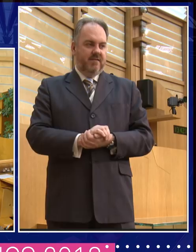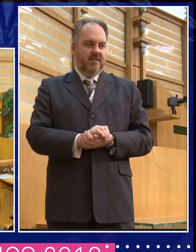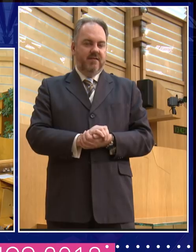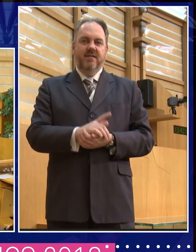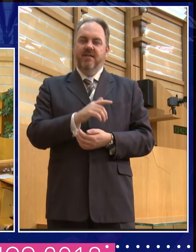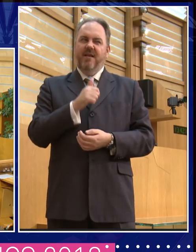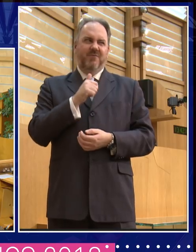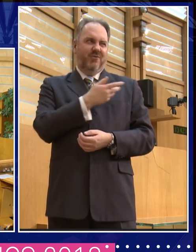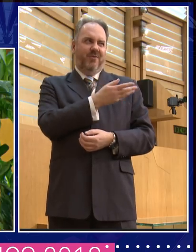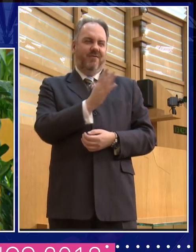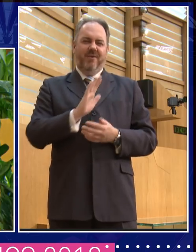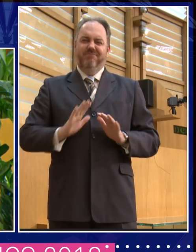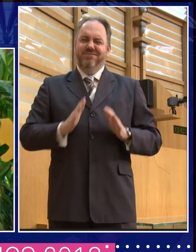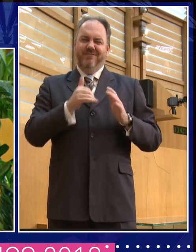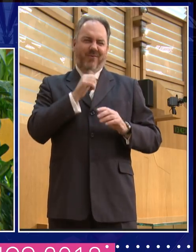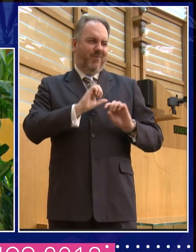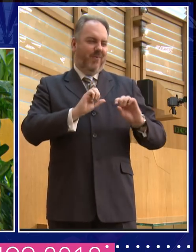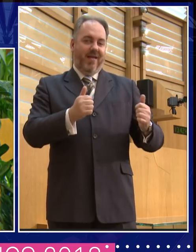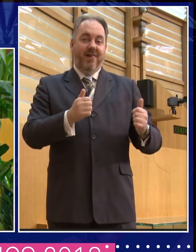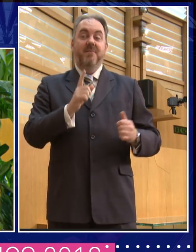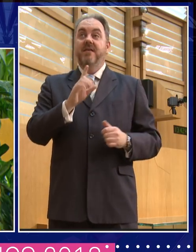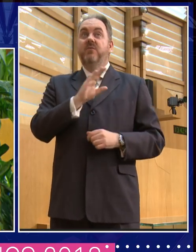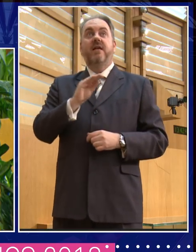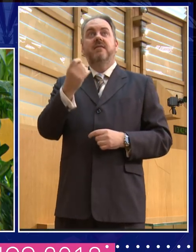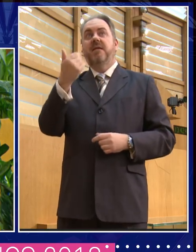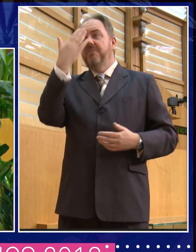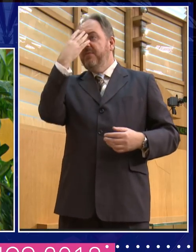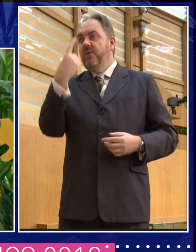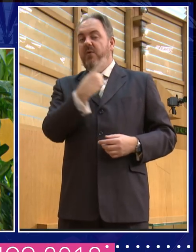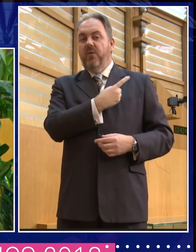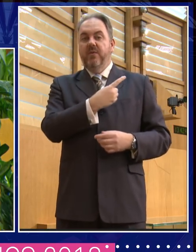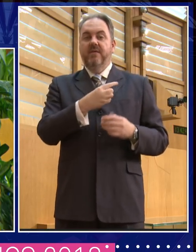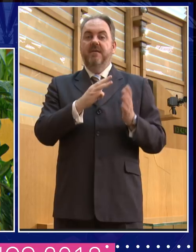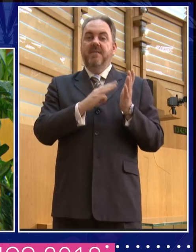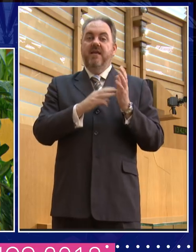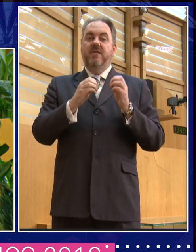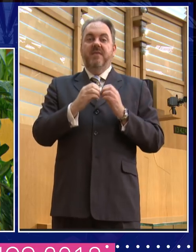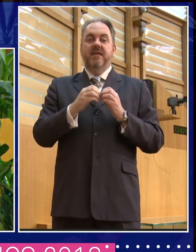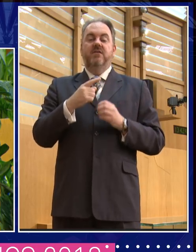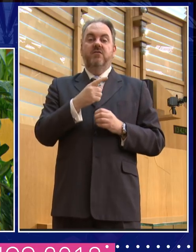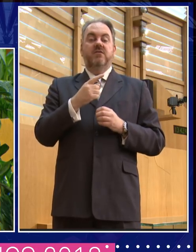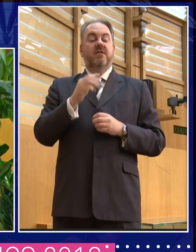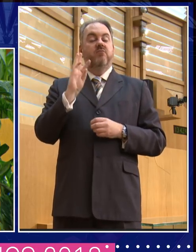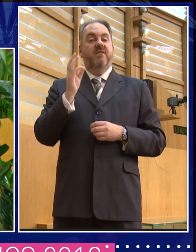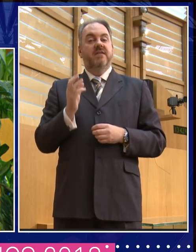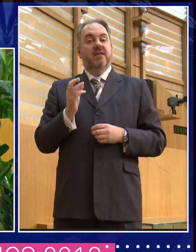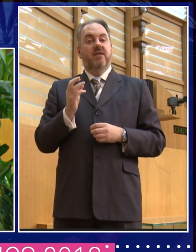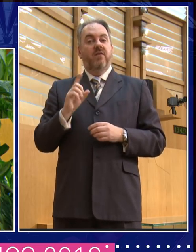know you but for those who don't, Dame Mary Beard is a professor of classics at Newnham College, Cambridge